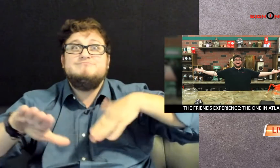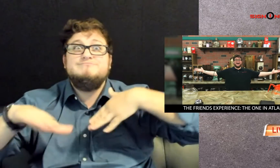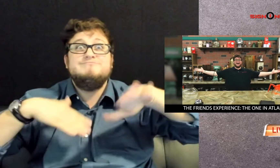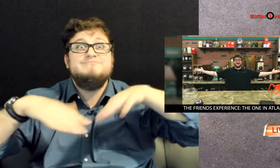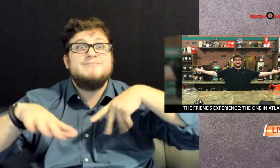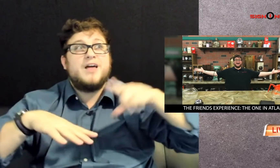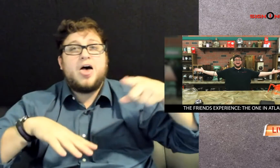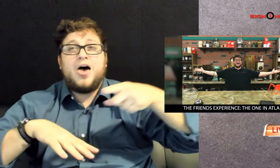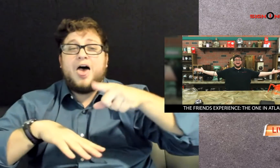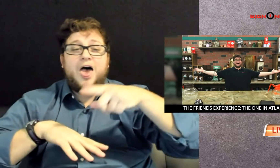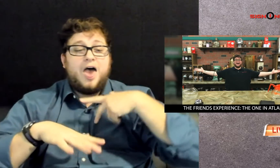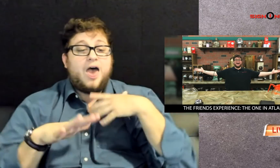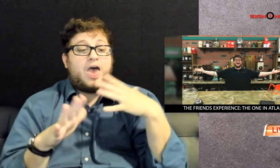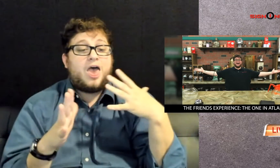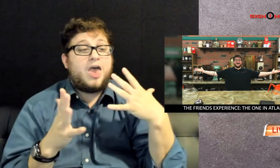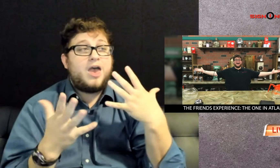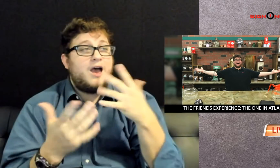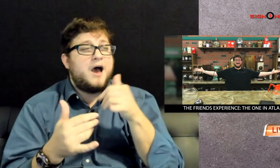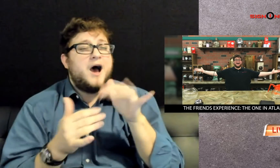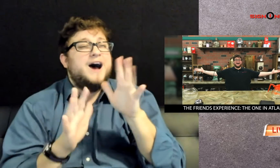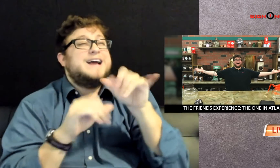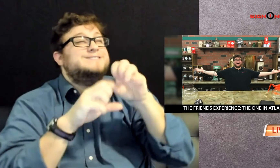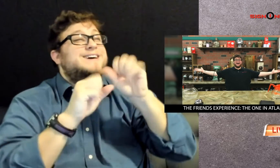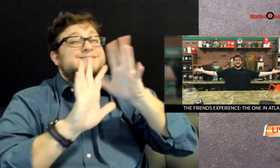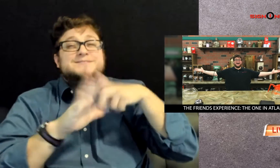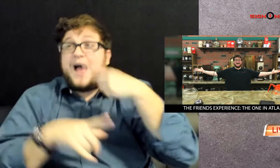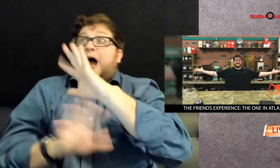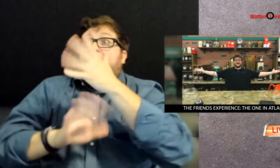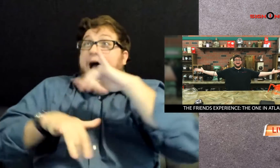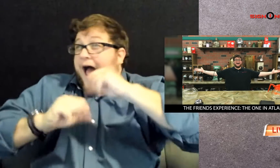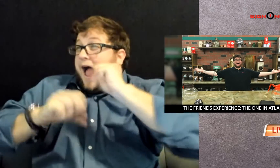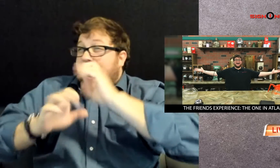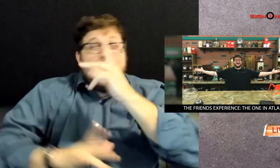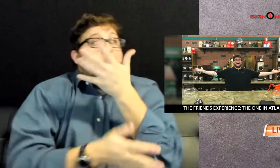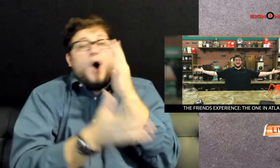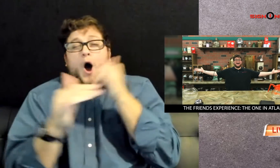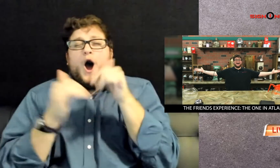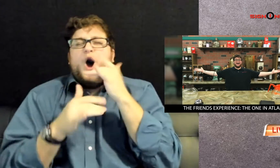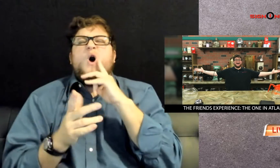I got to walk through the tour and I was like, yes, oh my goodness, yes.